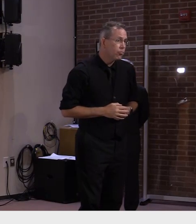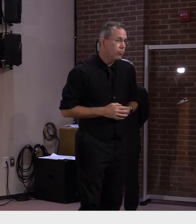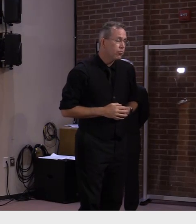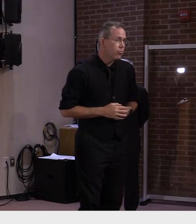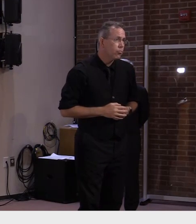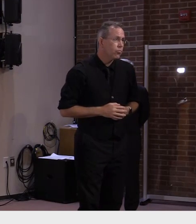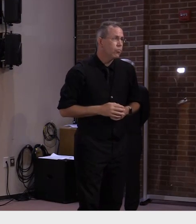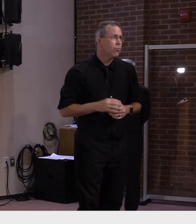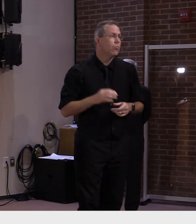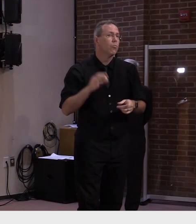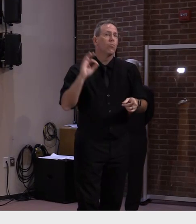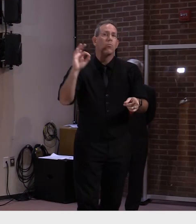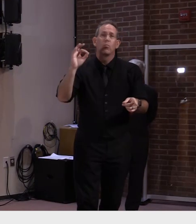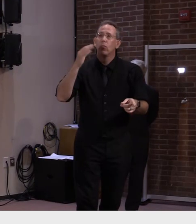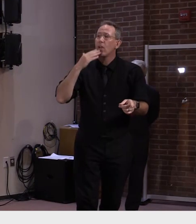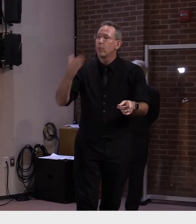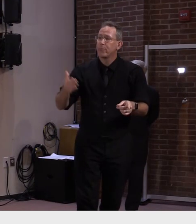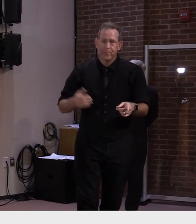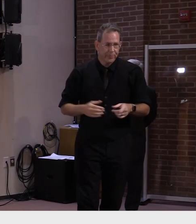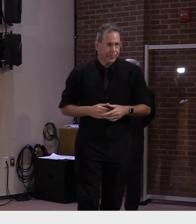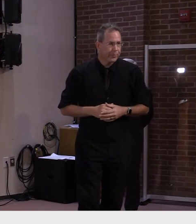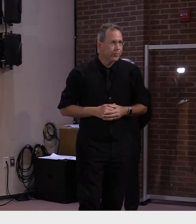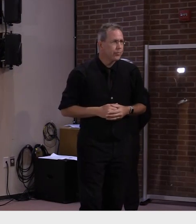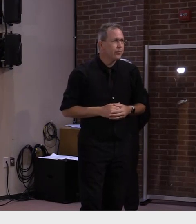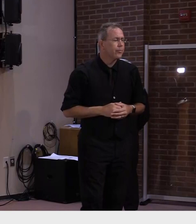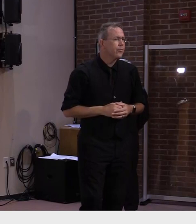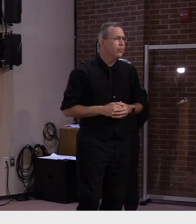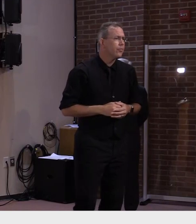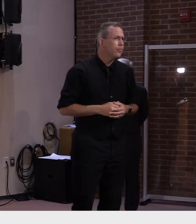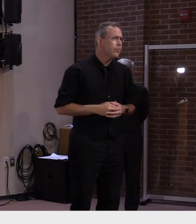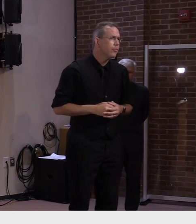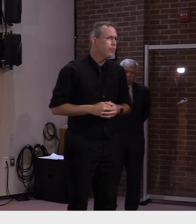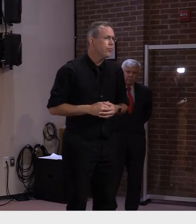Okay, thanks very much, Governor and Dr. Levine. Appreciate it. Thank you.